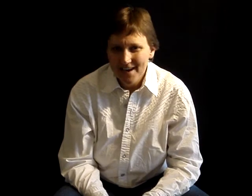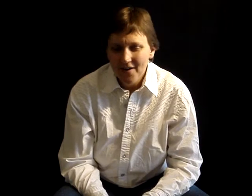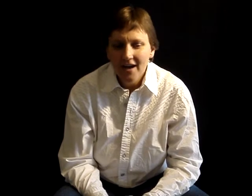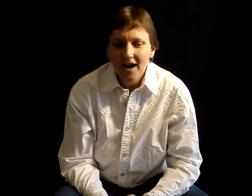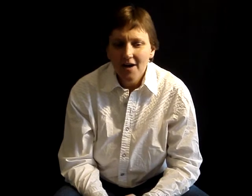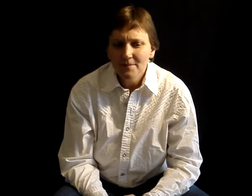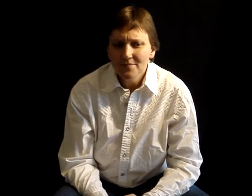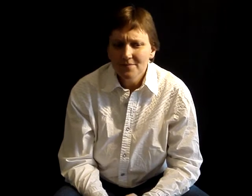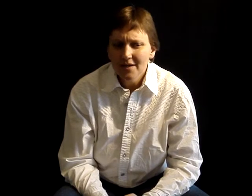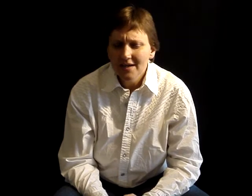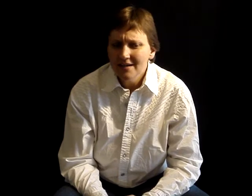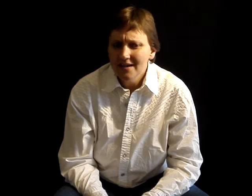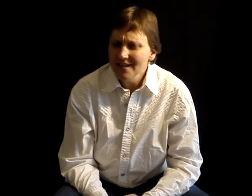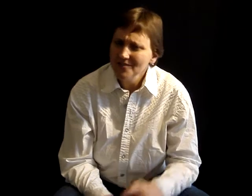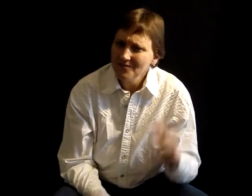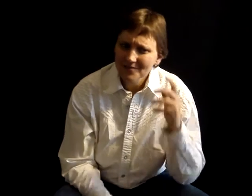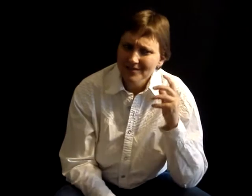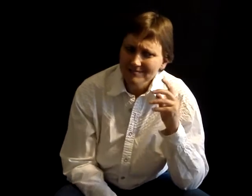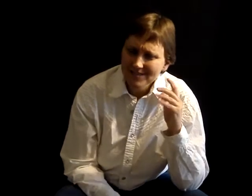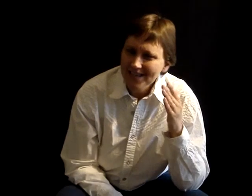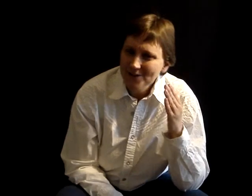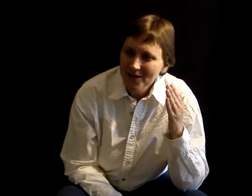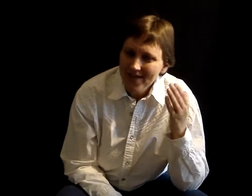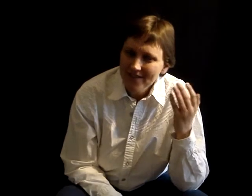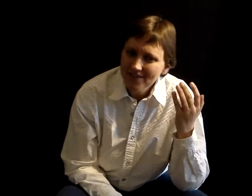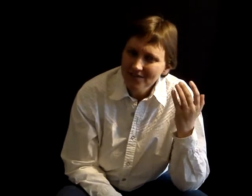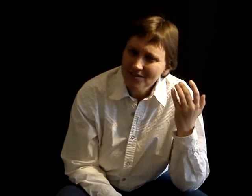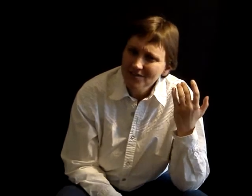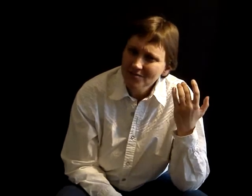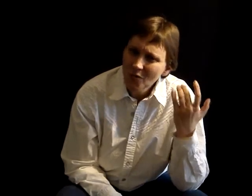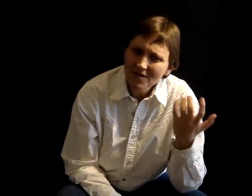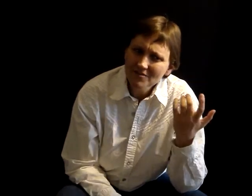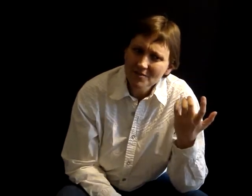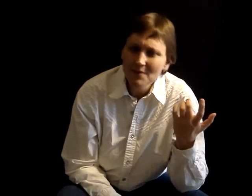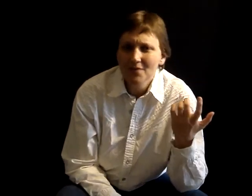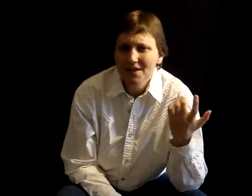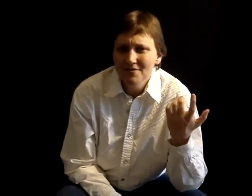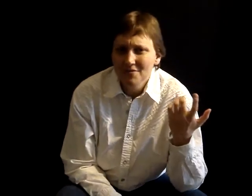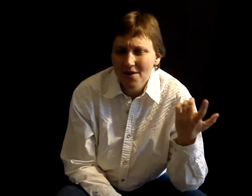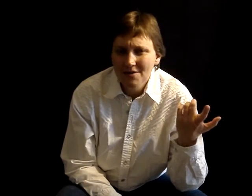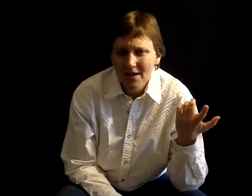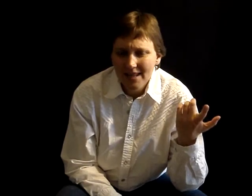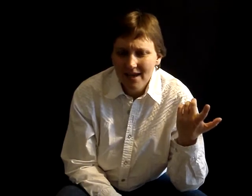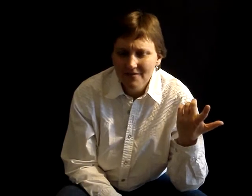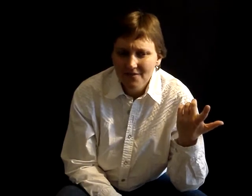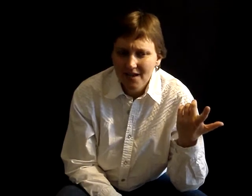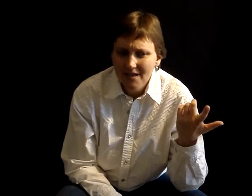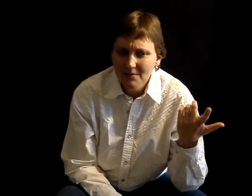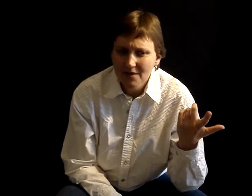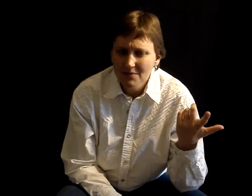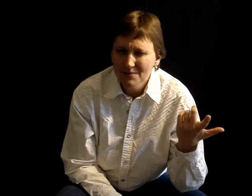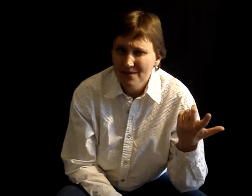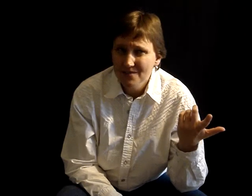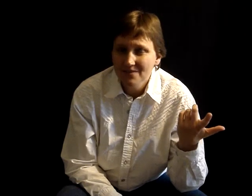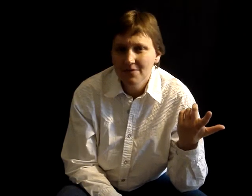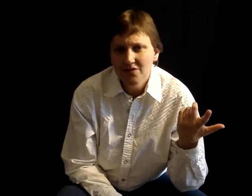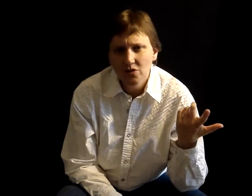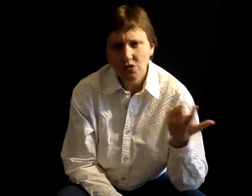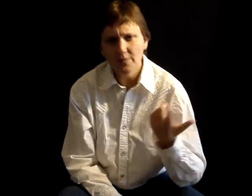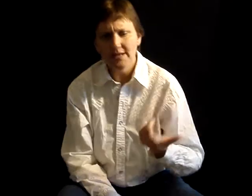now. Another little side note on that. One of the people that have threatened my life emailed me about six months ago and told me